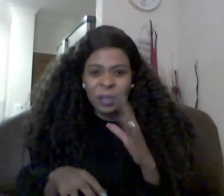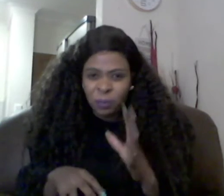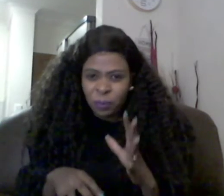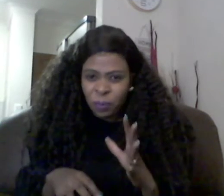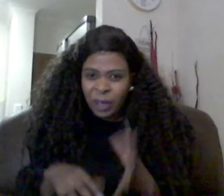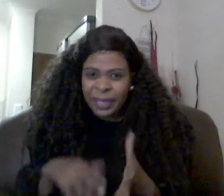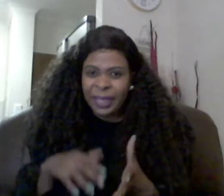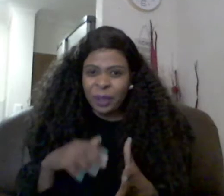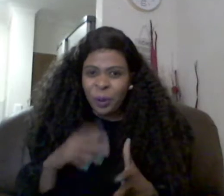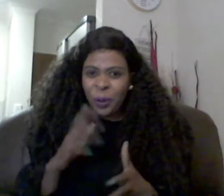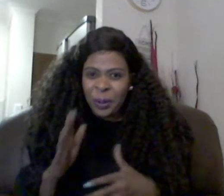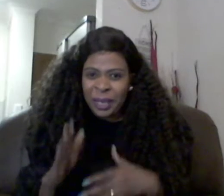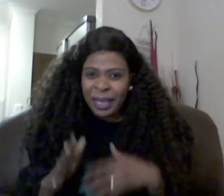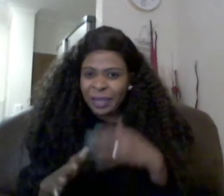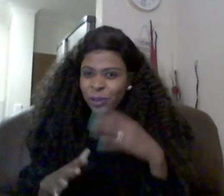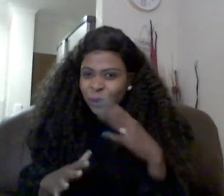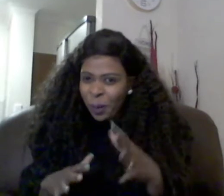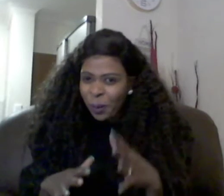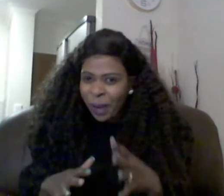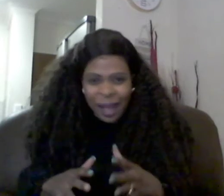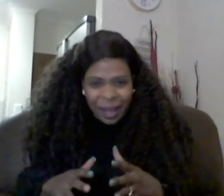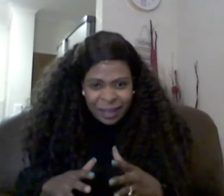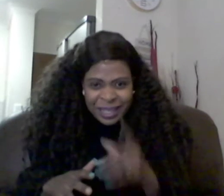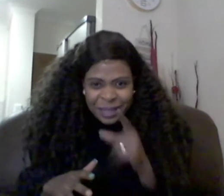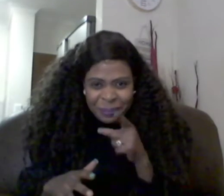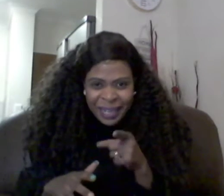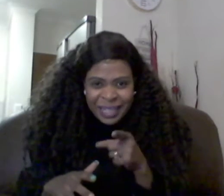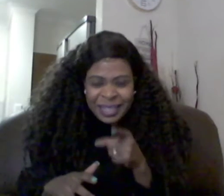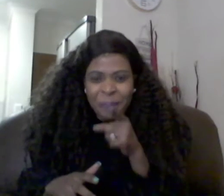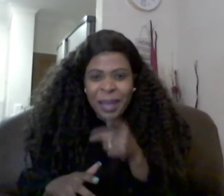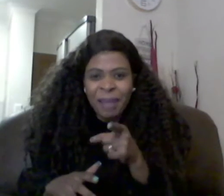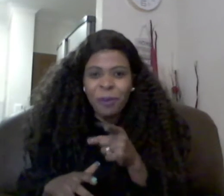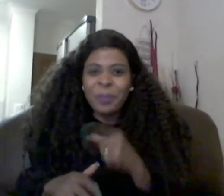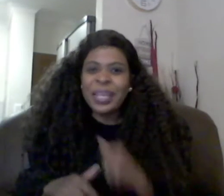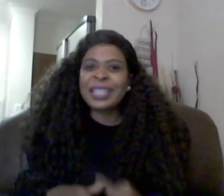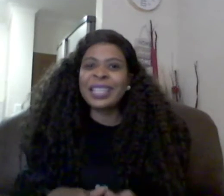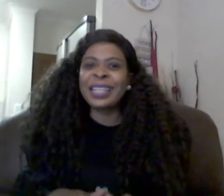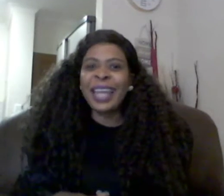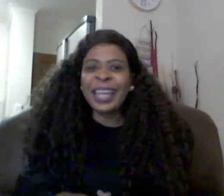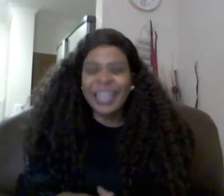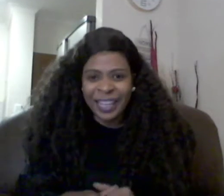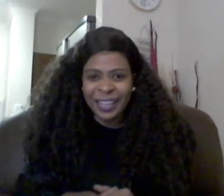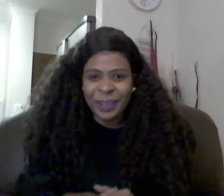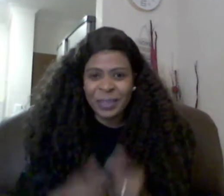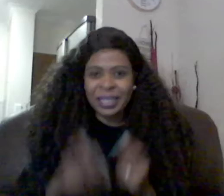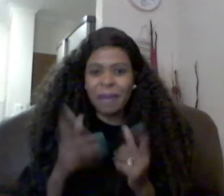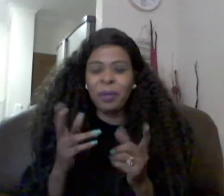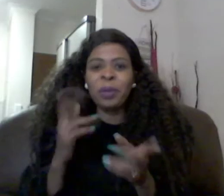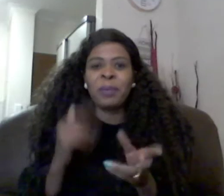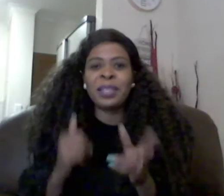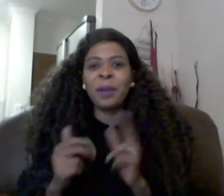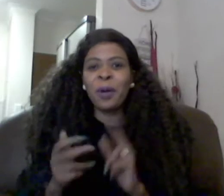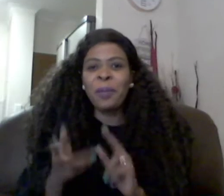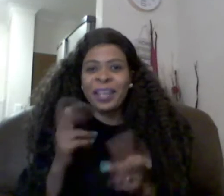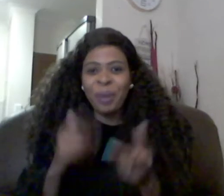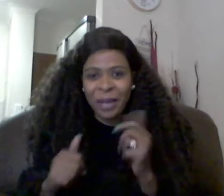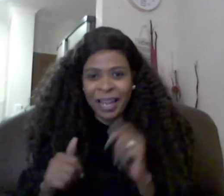walking you know i saw this man is a man from yesterday hallelujah he was coming with mr mahubani oriel